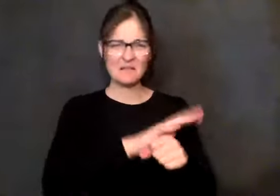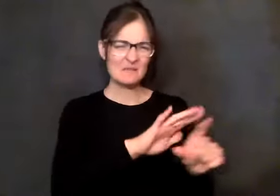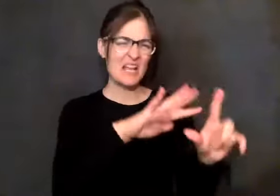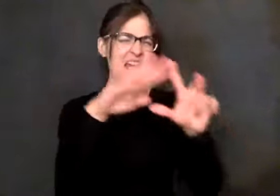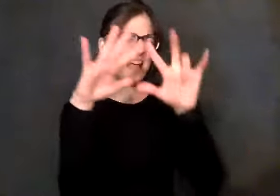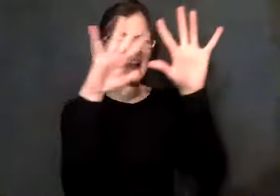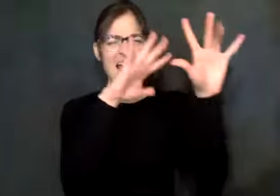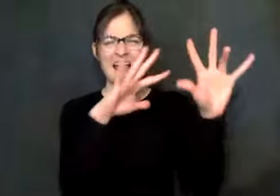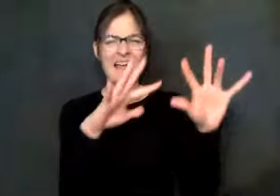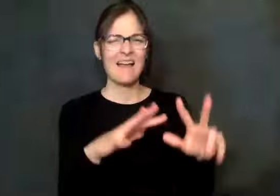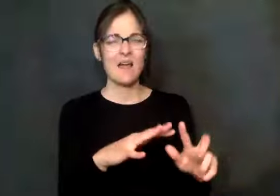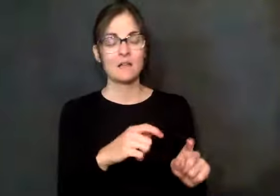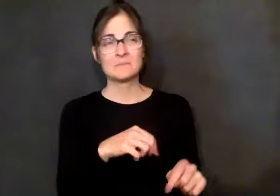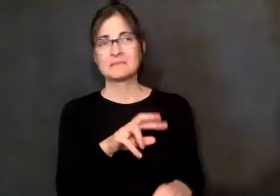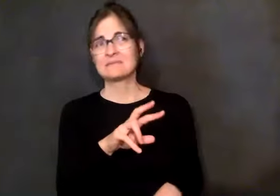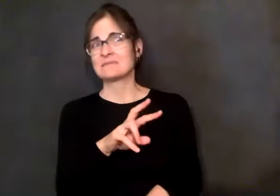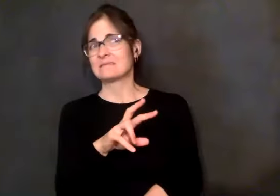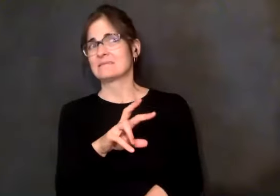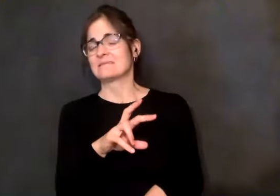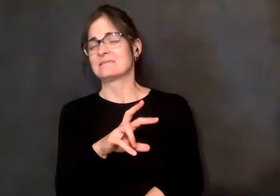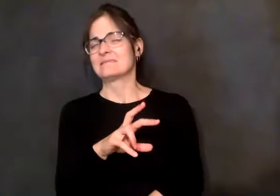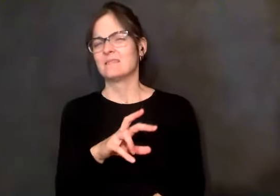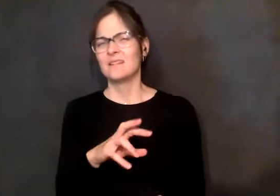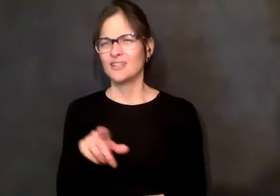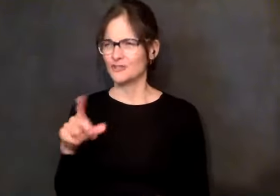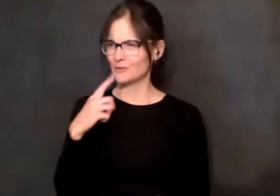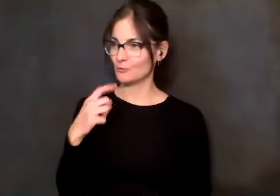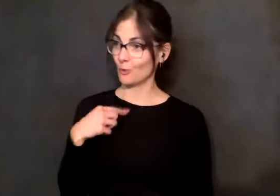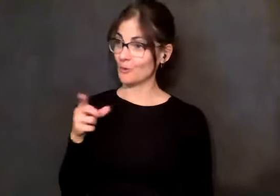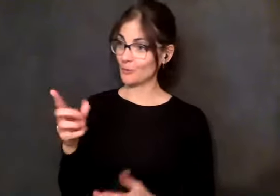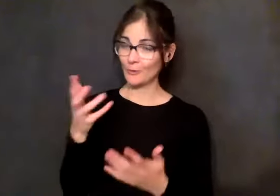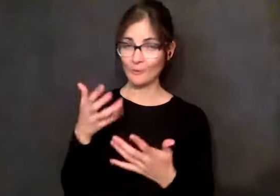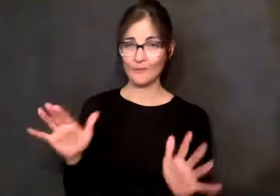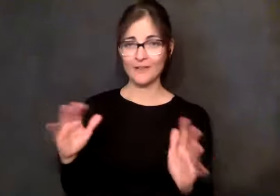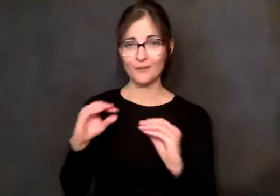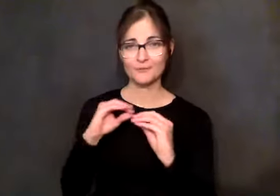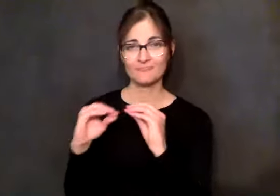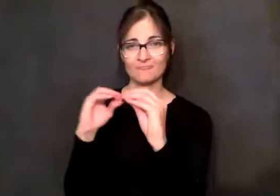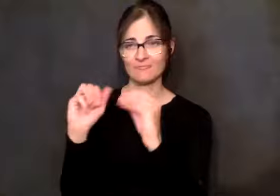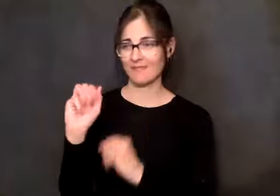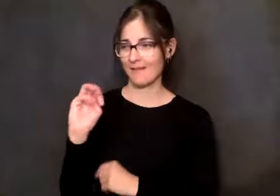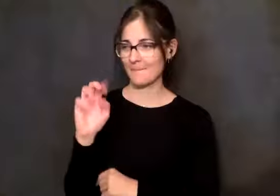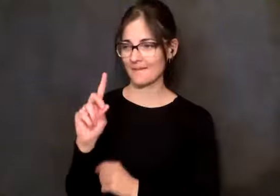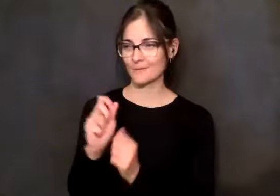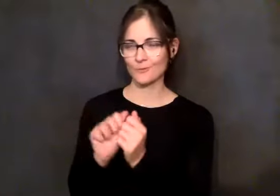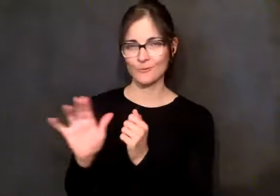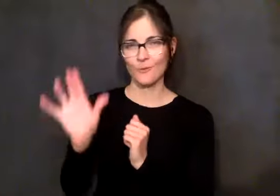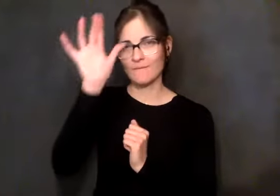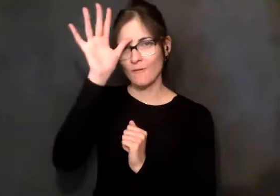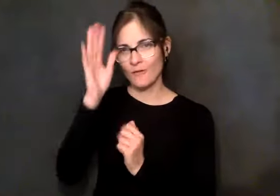And for a while, I didn't quite know how I had made the amend. But as time has gone on, I see it in crystal clear that the